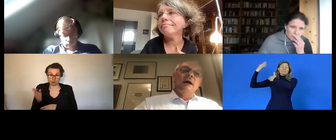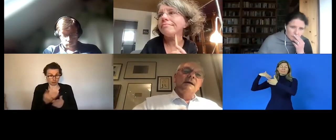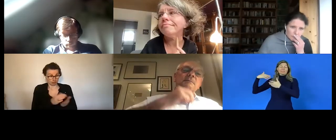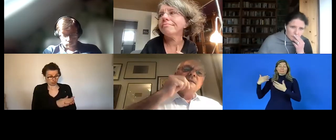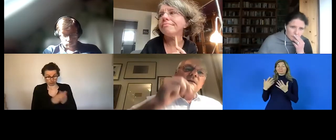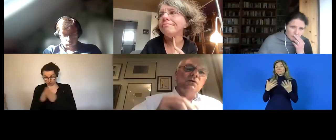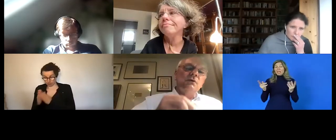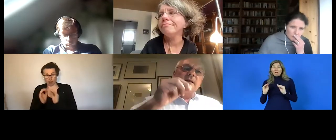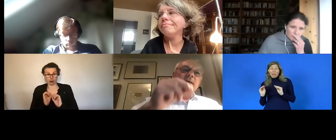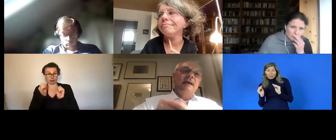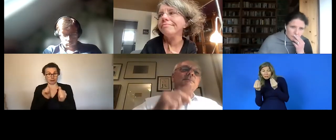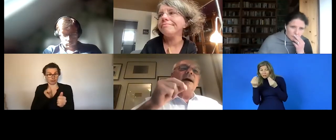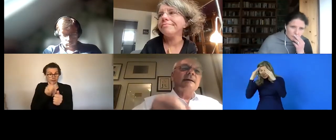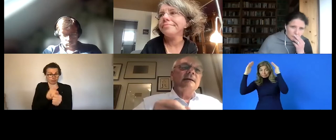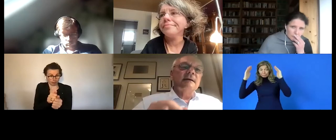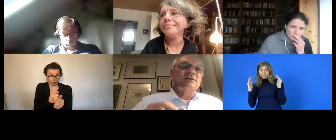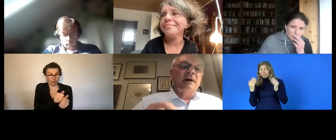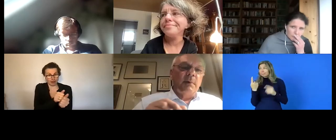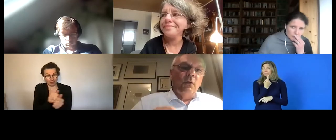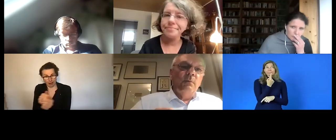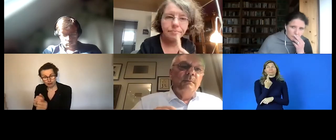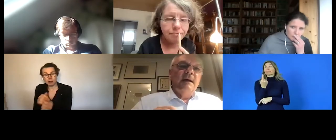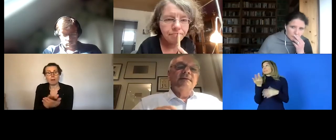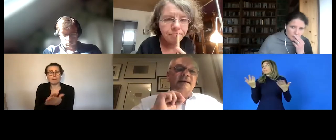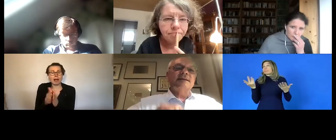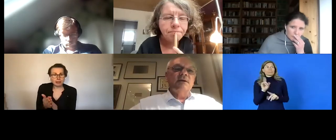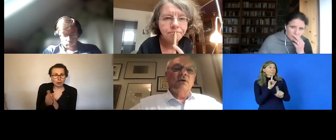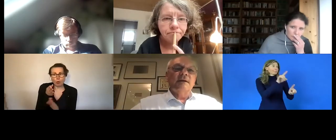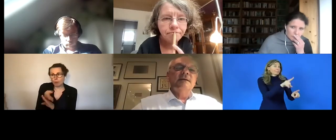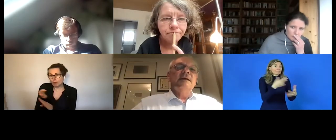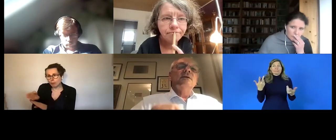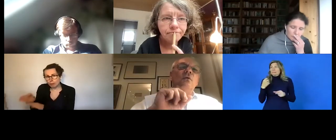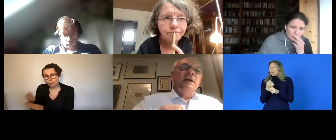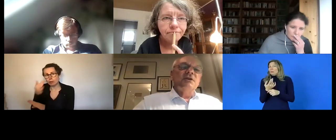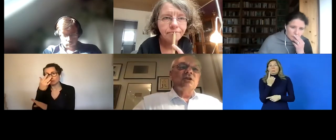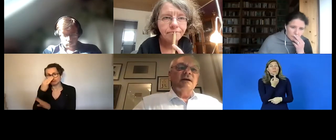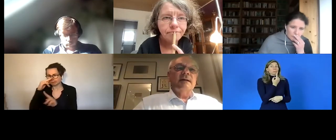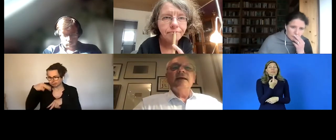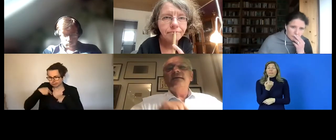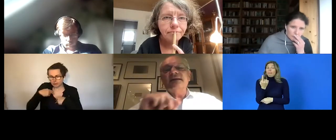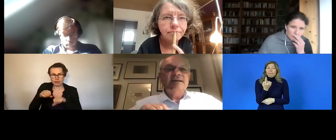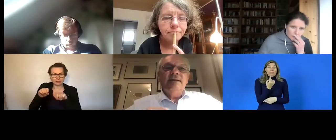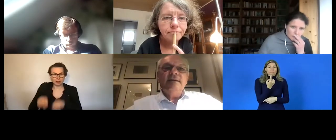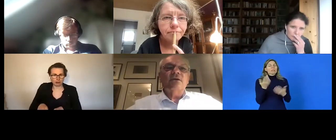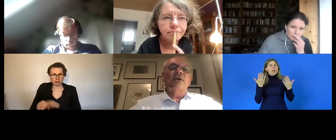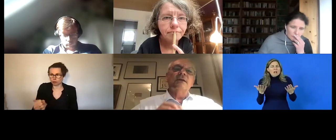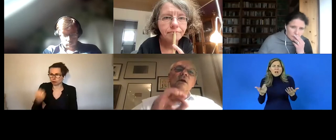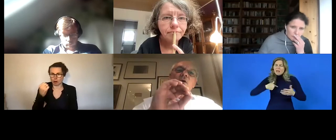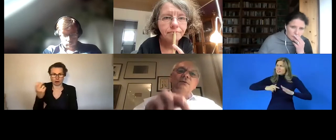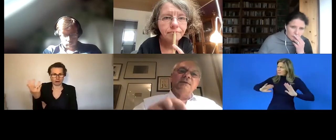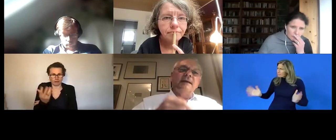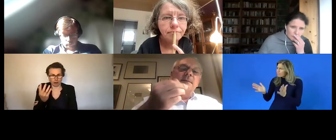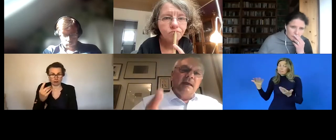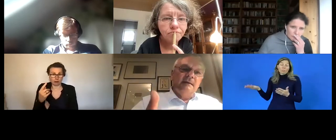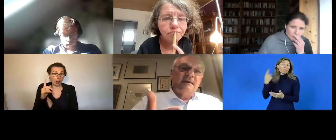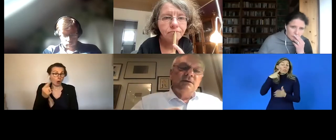stayed at home they didn't know where to go what to do um and now we have started to offer them internships for